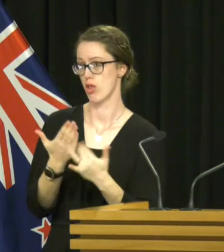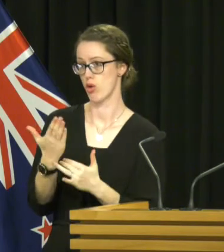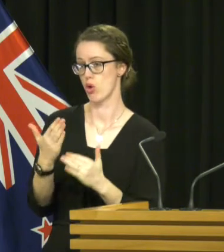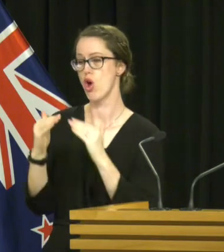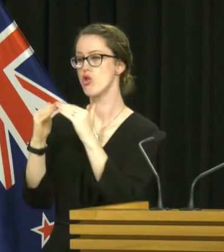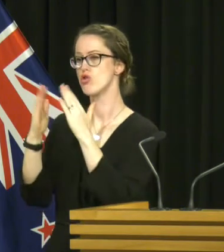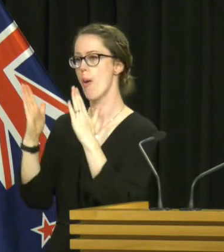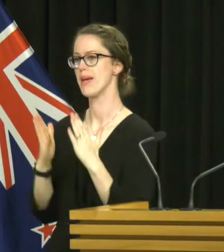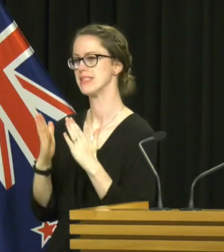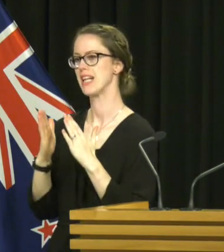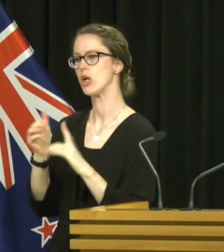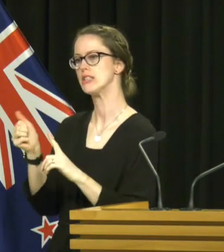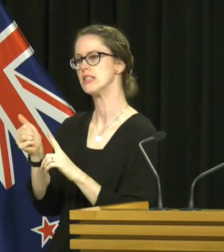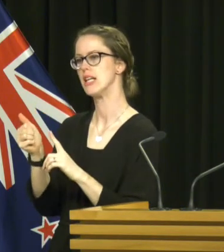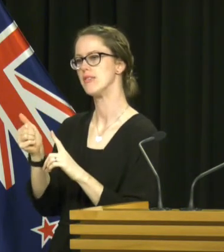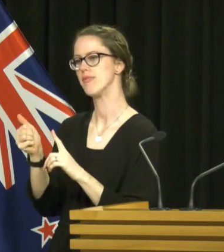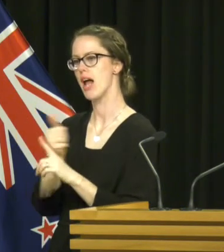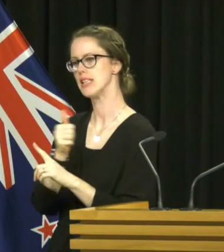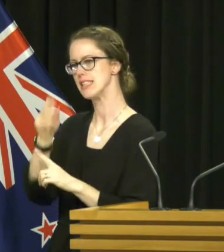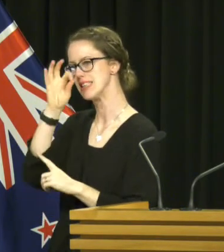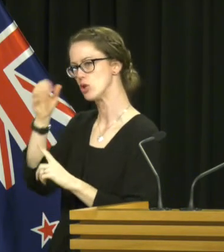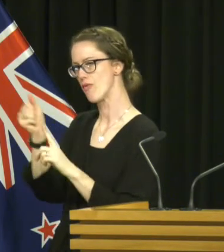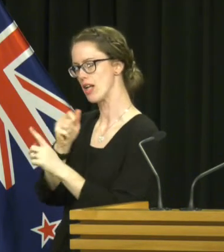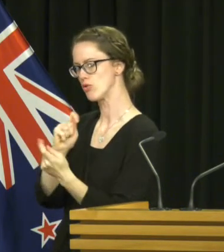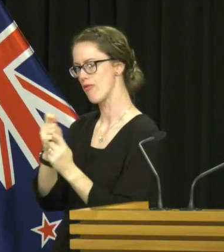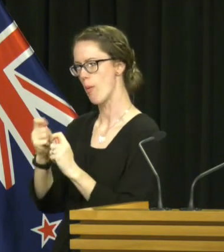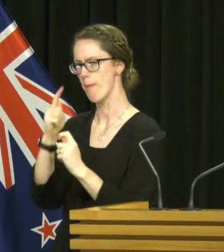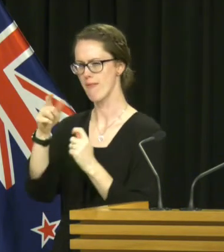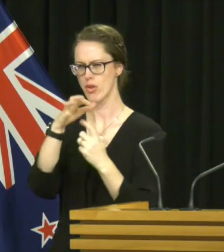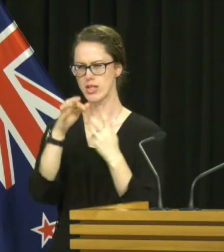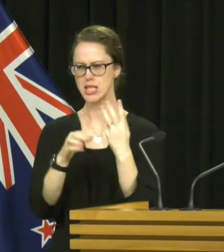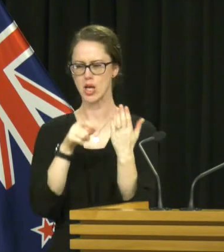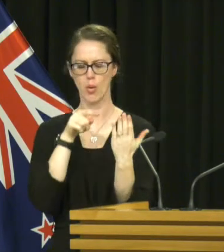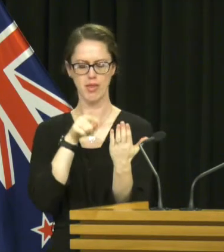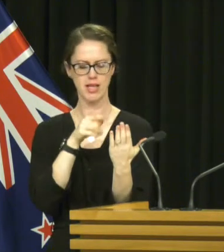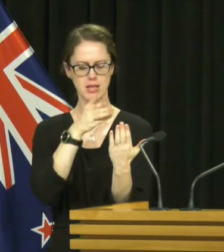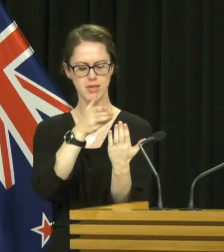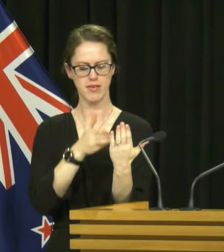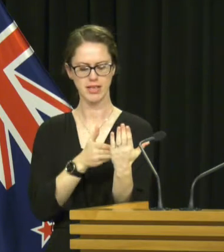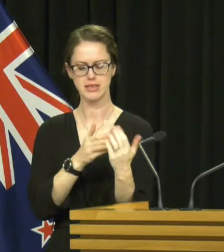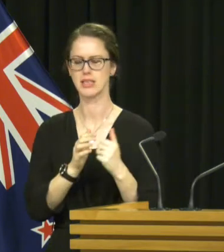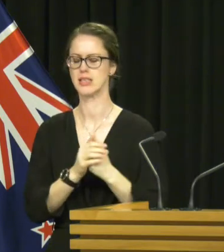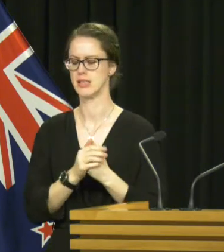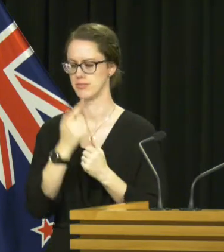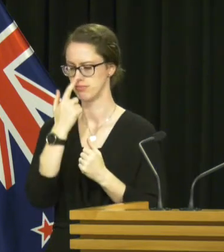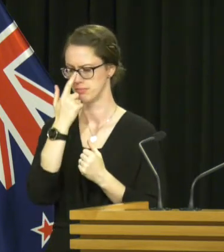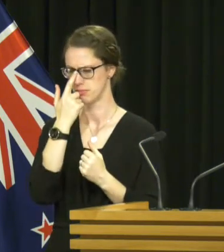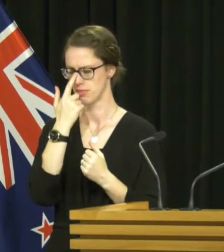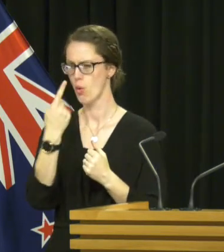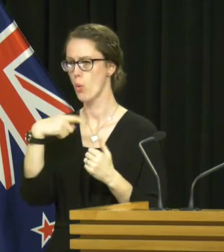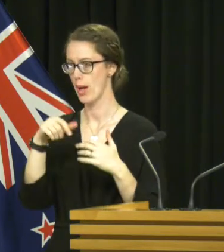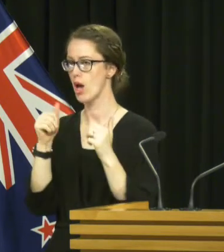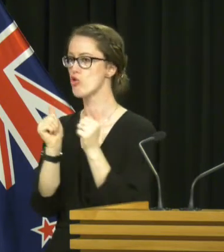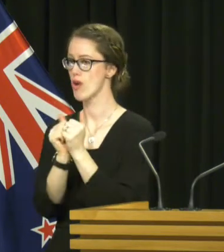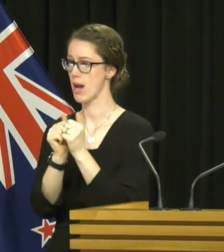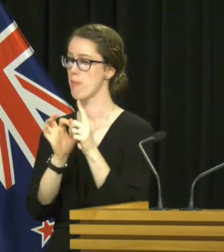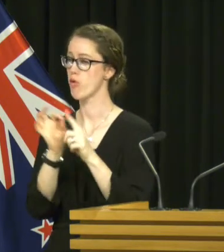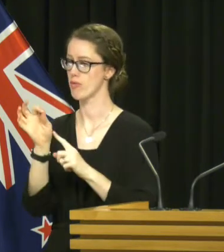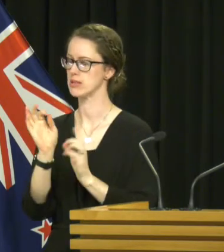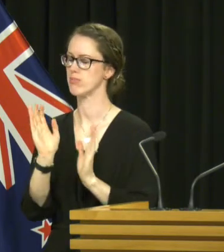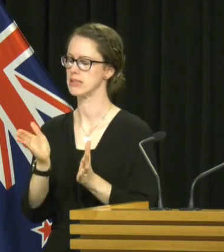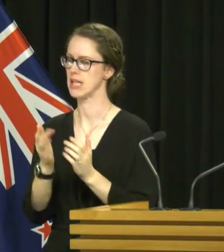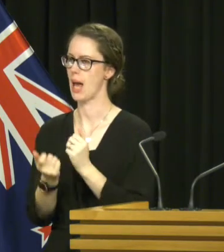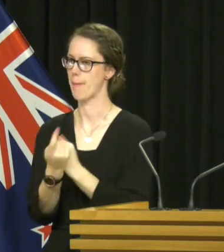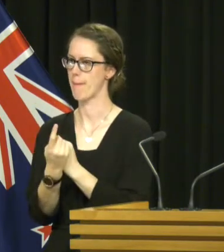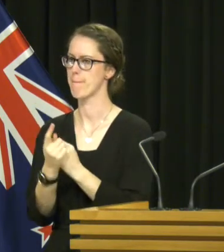domestic violence and sexual violence reforms, but otherwise, in terms of the detail and the specifics, we would agree that improvements need to be